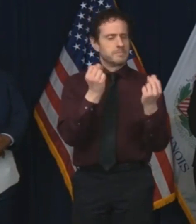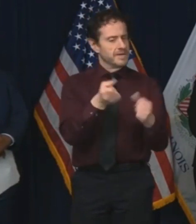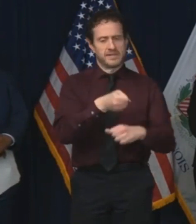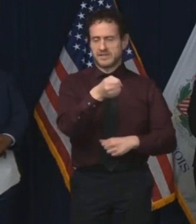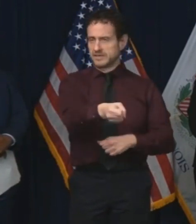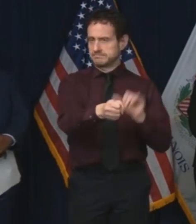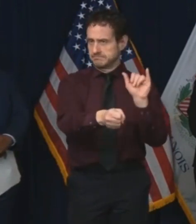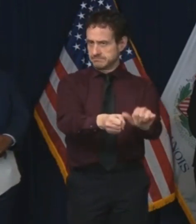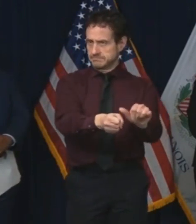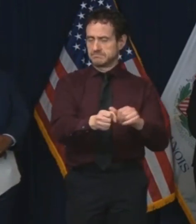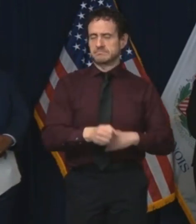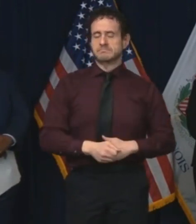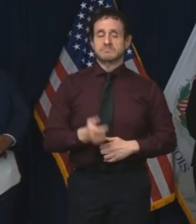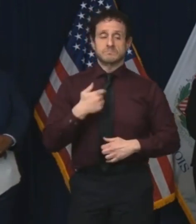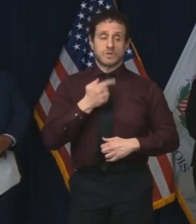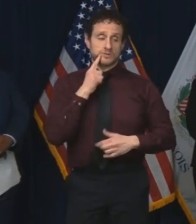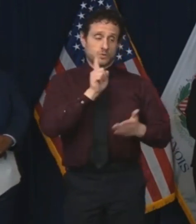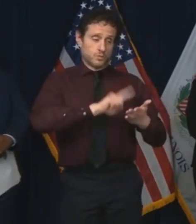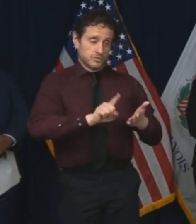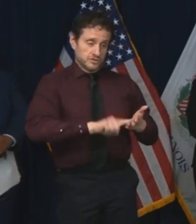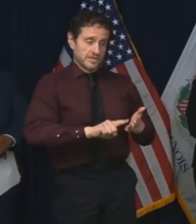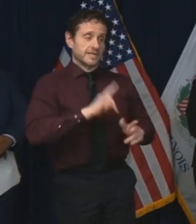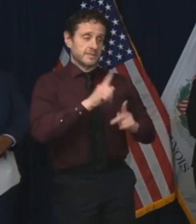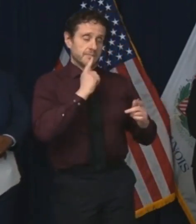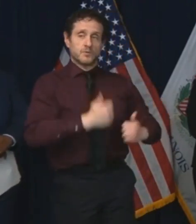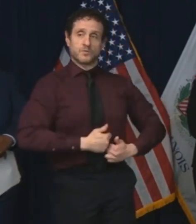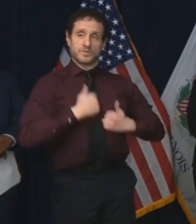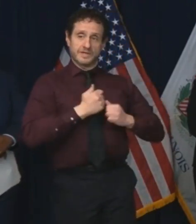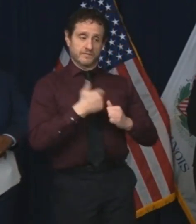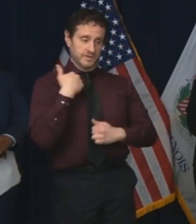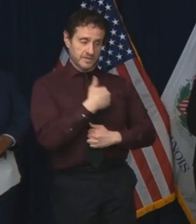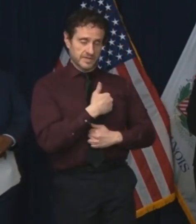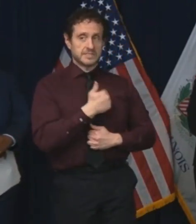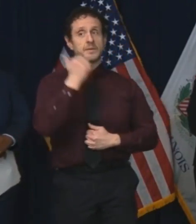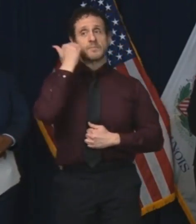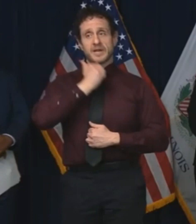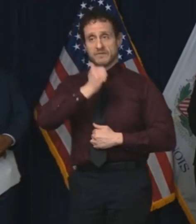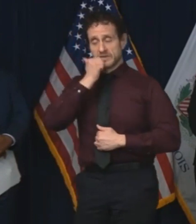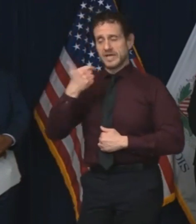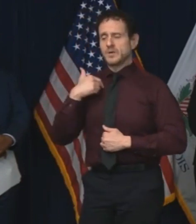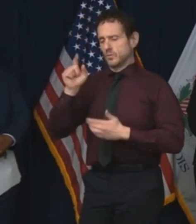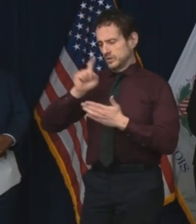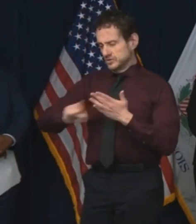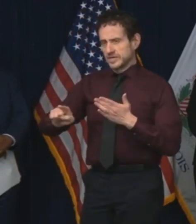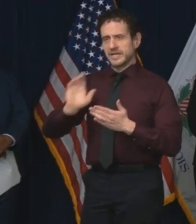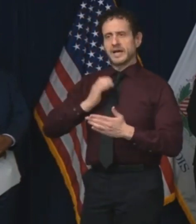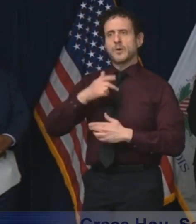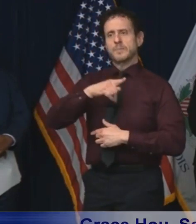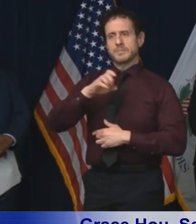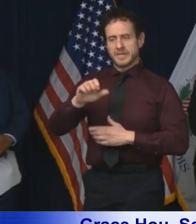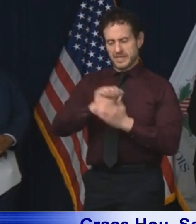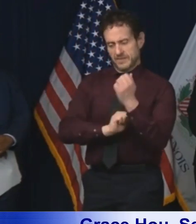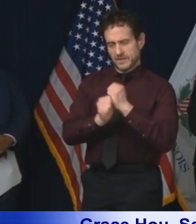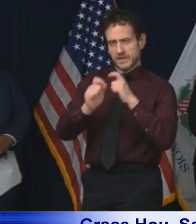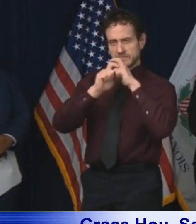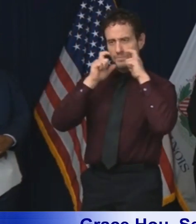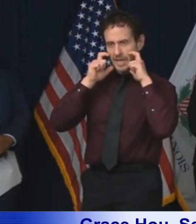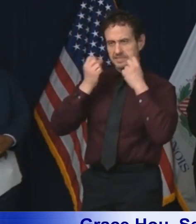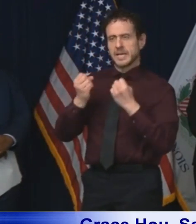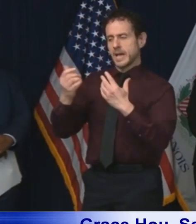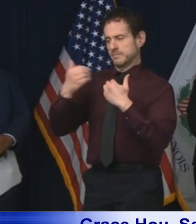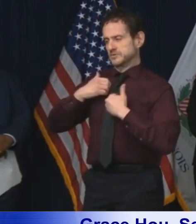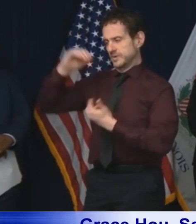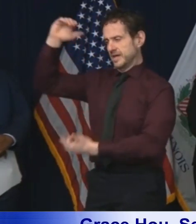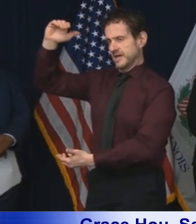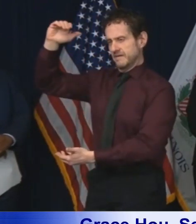residents, we are tracking every day the utilization of PPE supplies and what is available